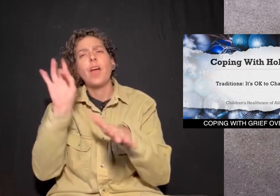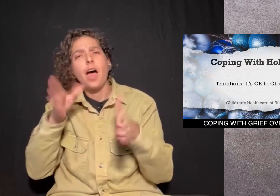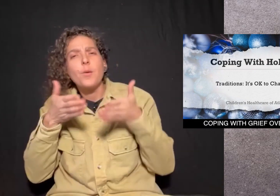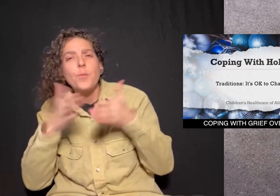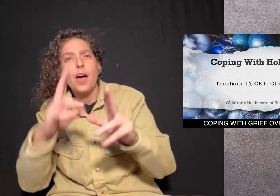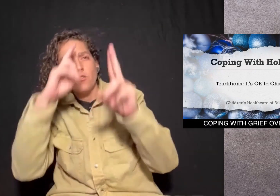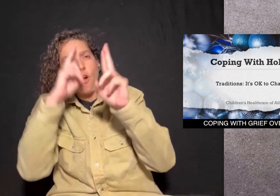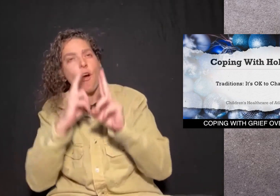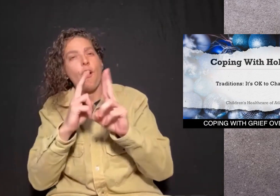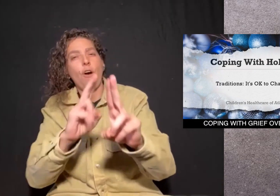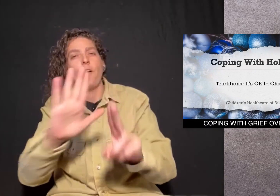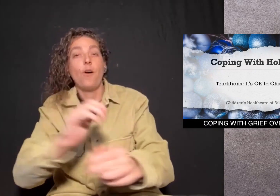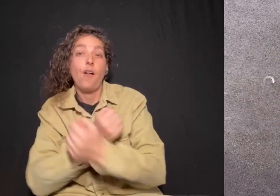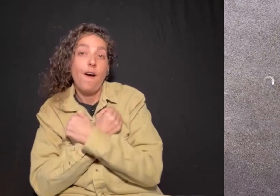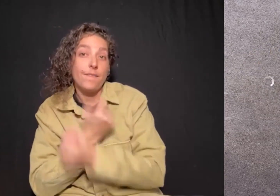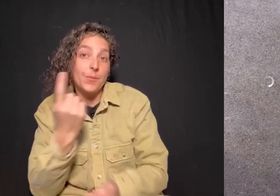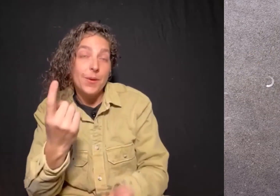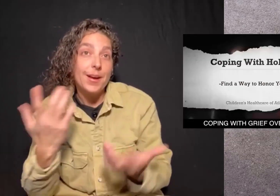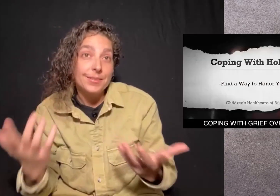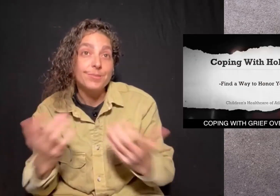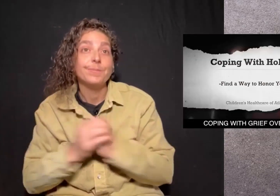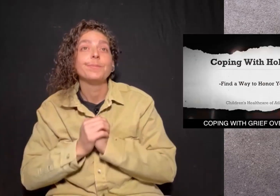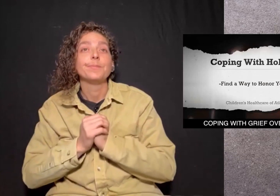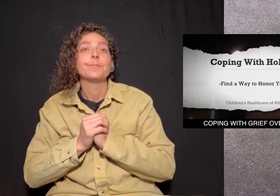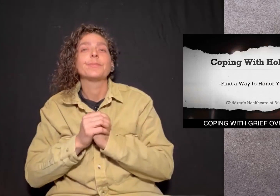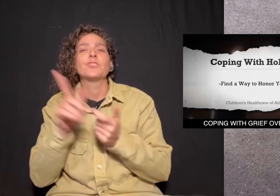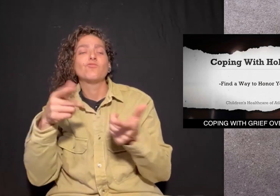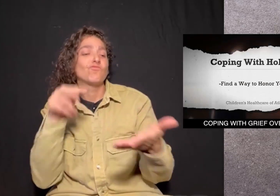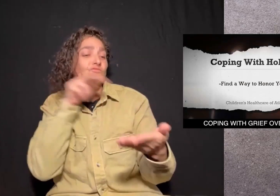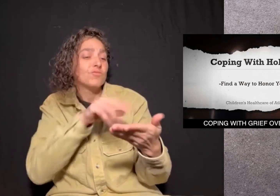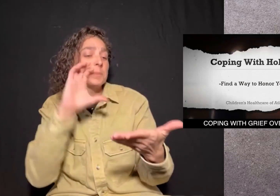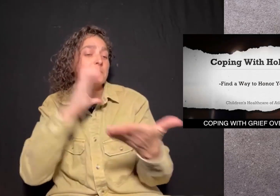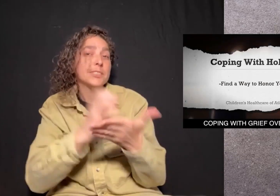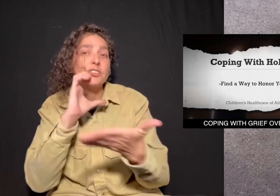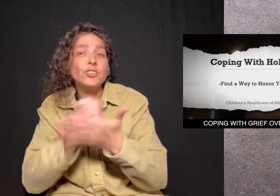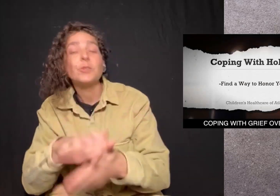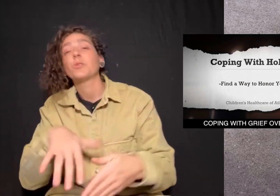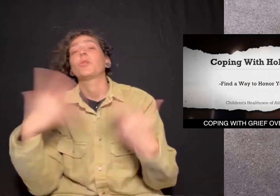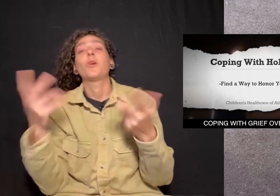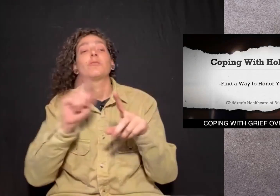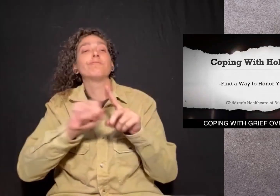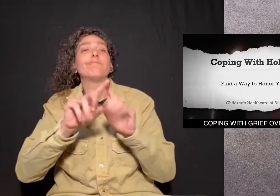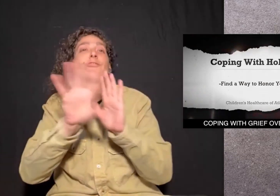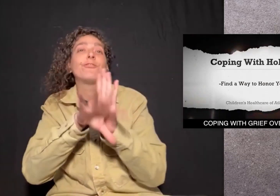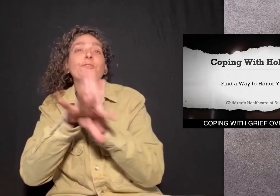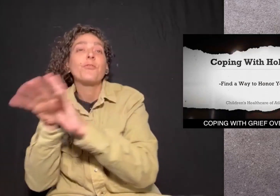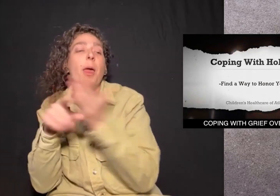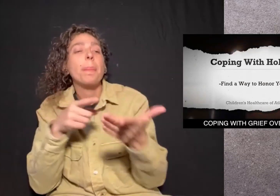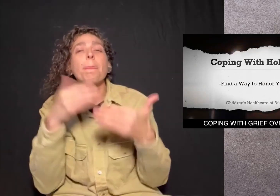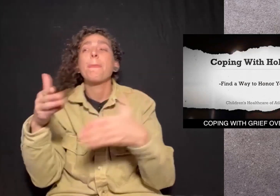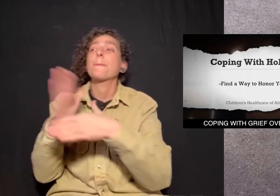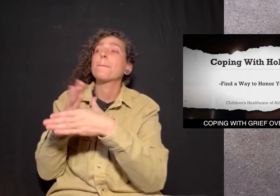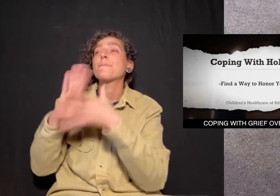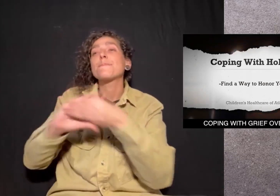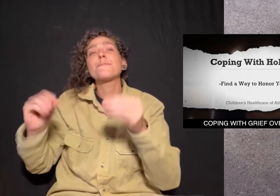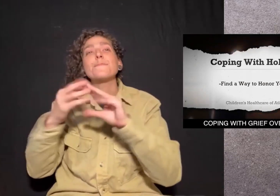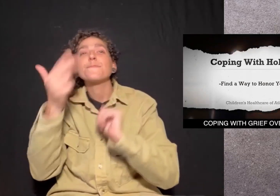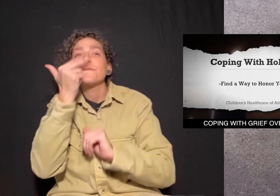Number four, find a way to honor your loved one. Look at pictures or videos, share funny